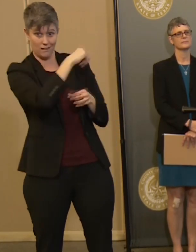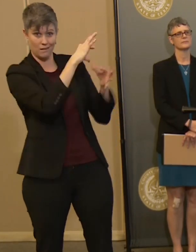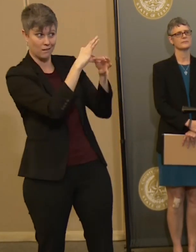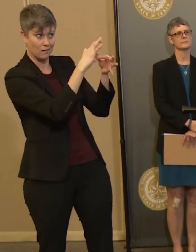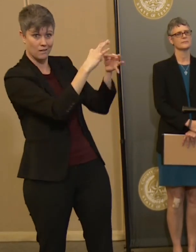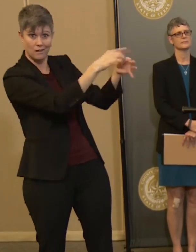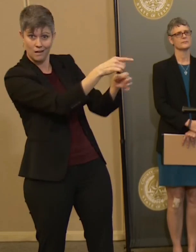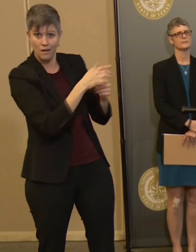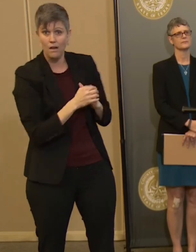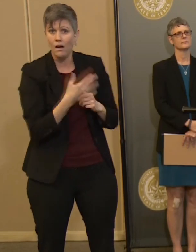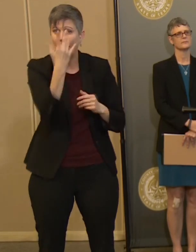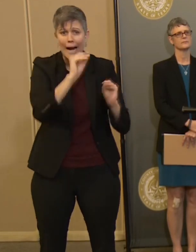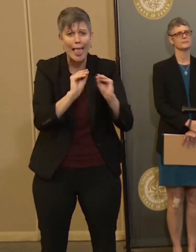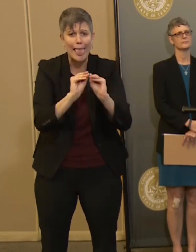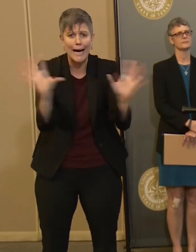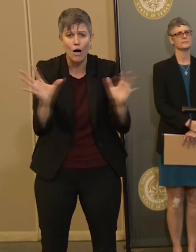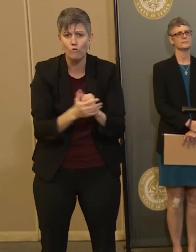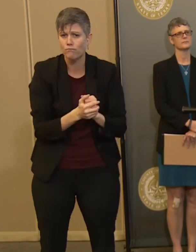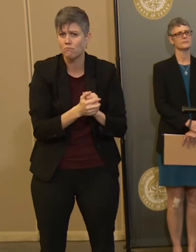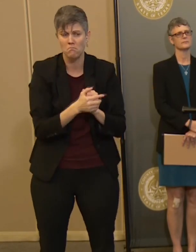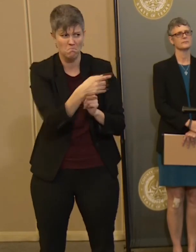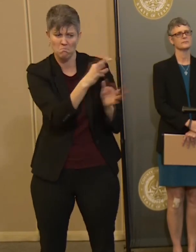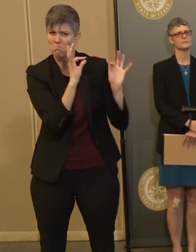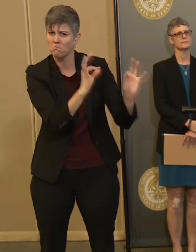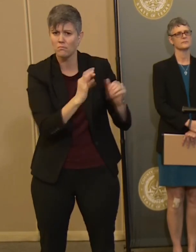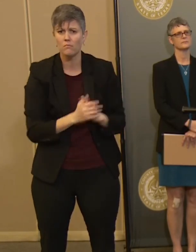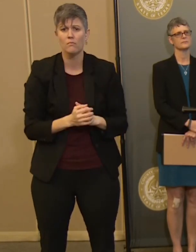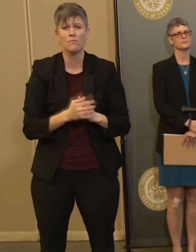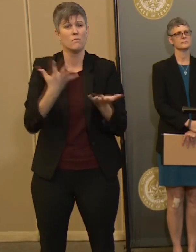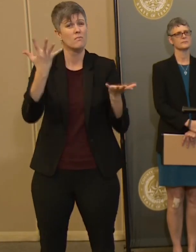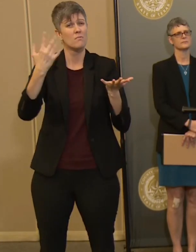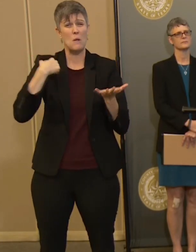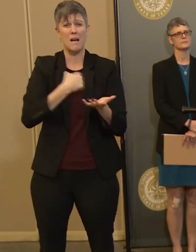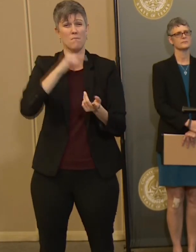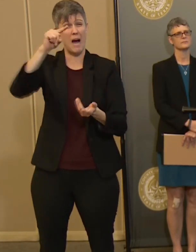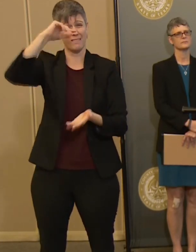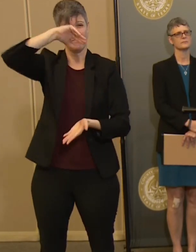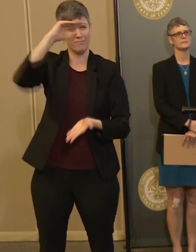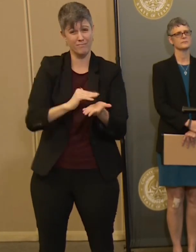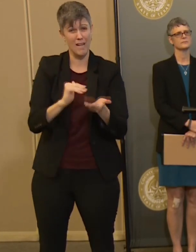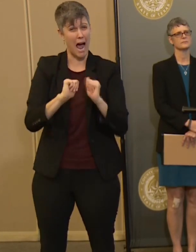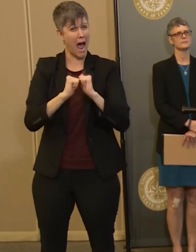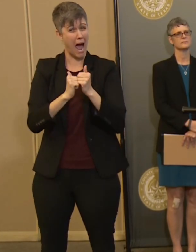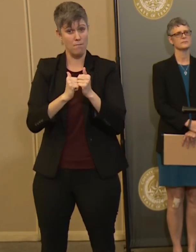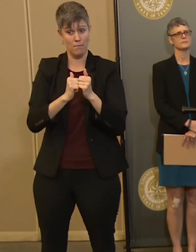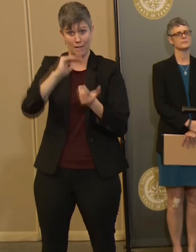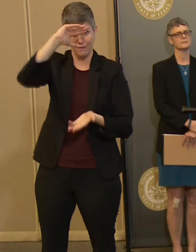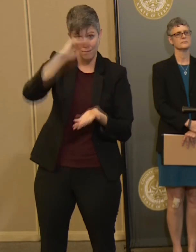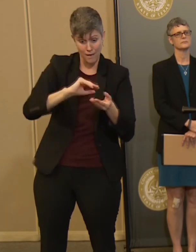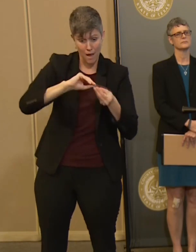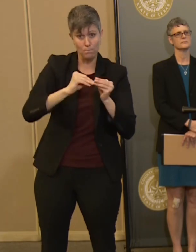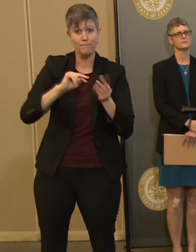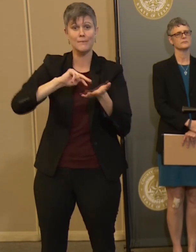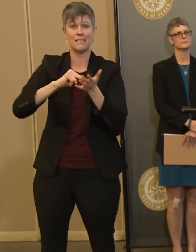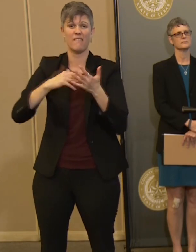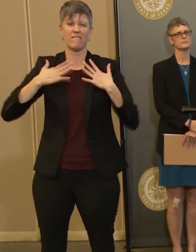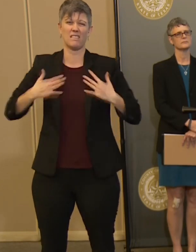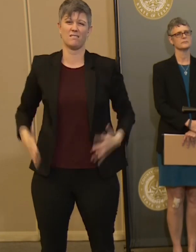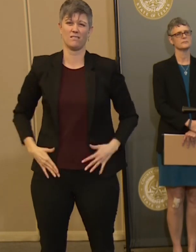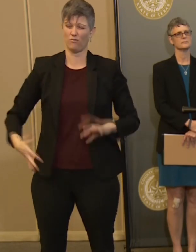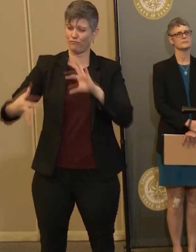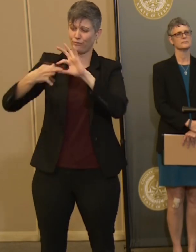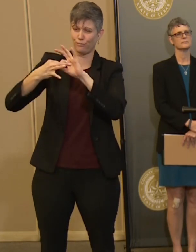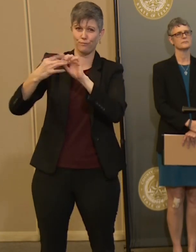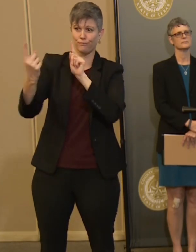clear. We have to decrease the number of physical interactions that we're having